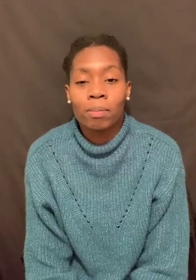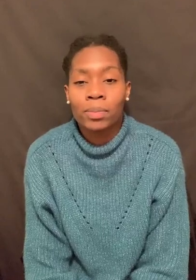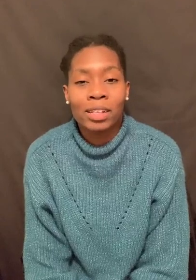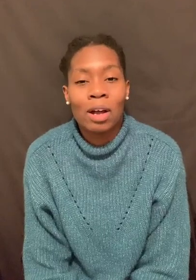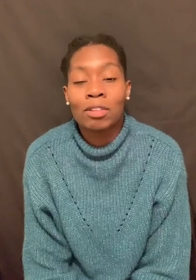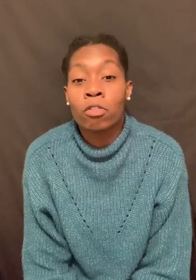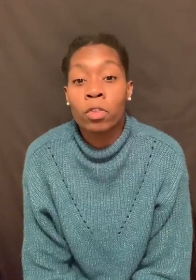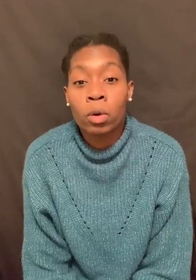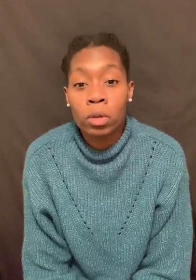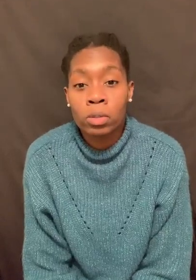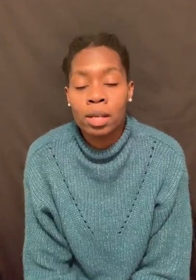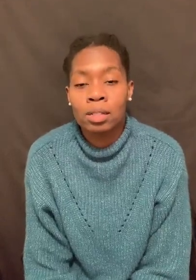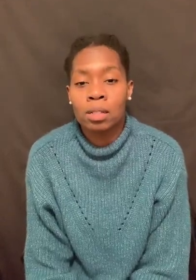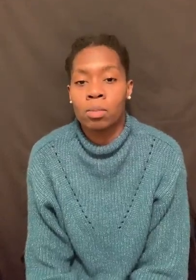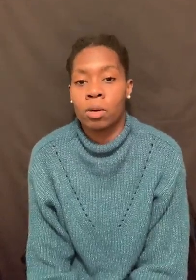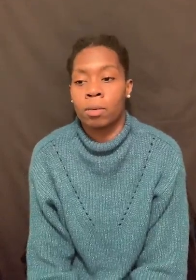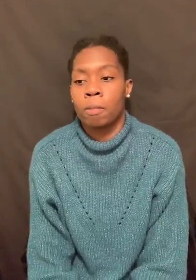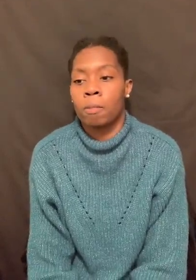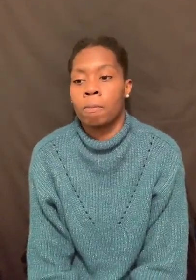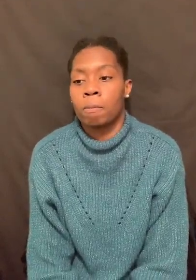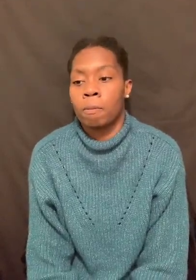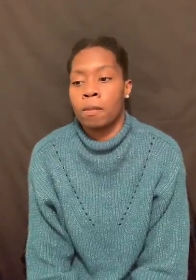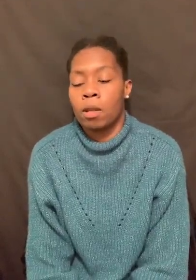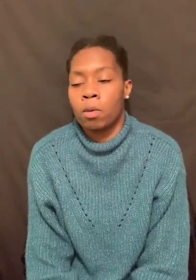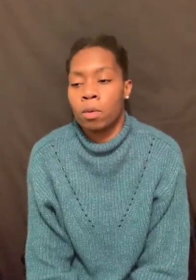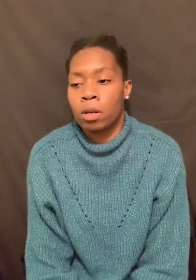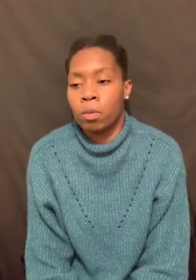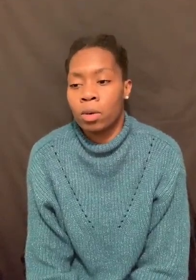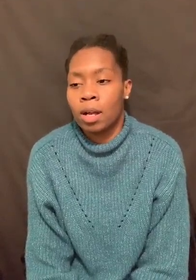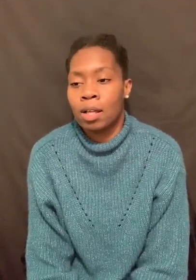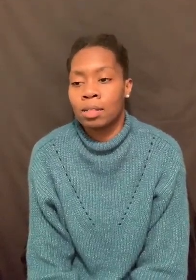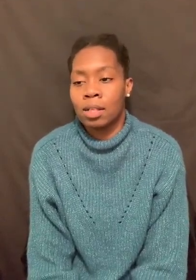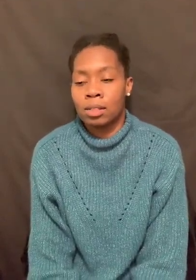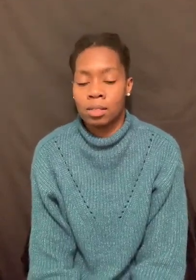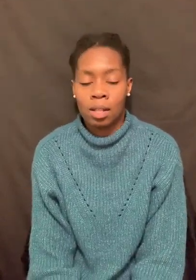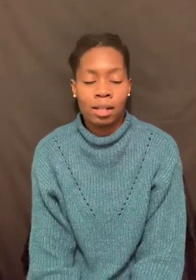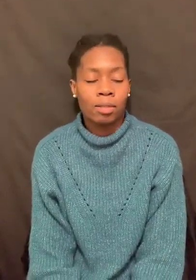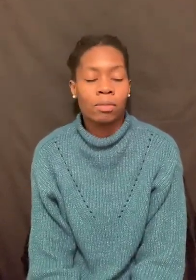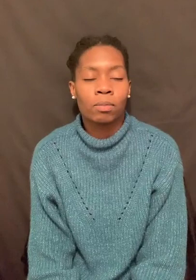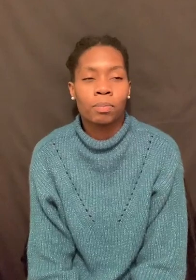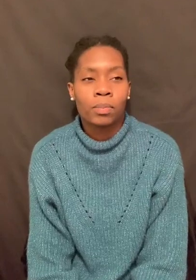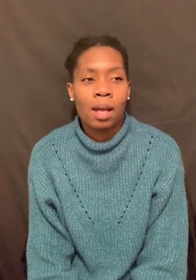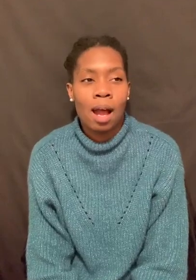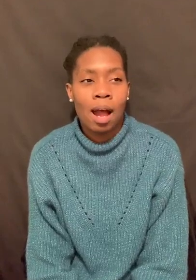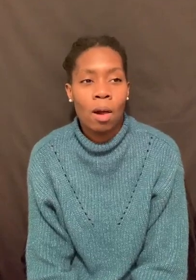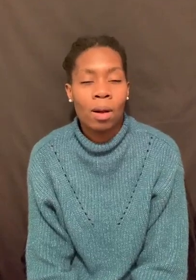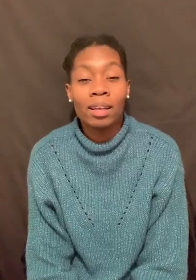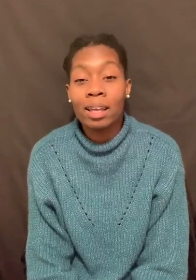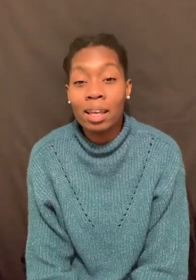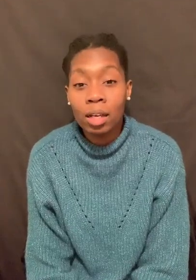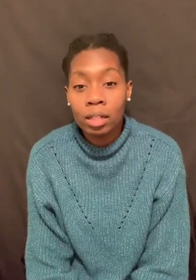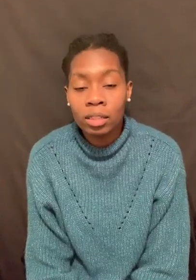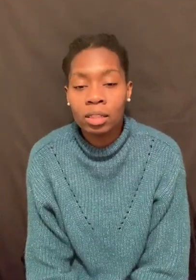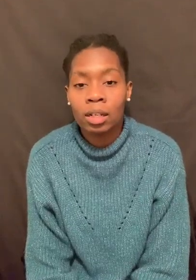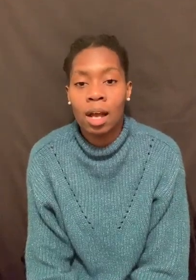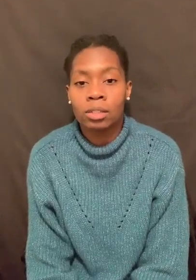they don't have to feel those things anymore. And the word of God says, like, how a king should not